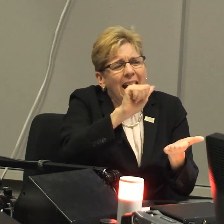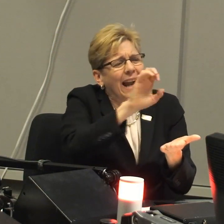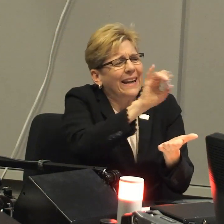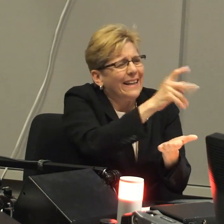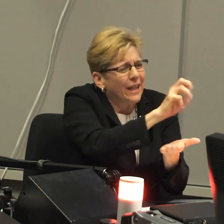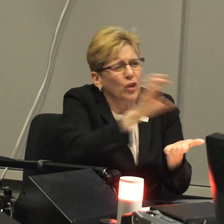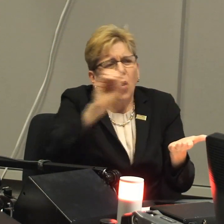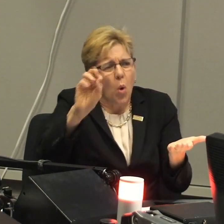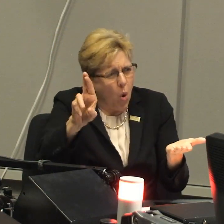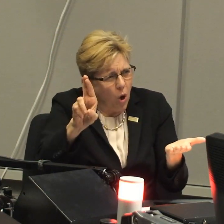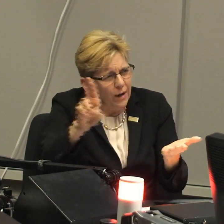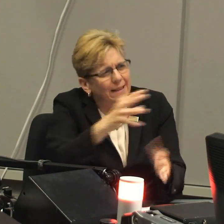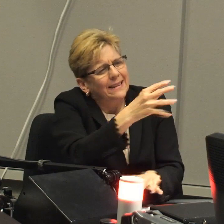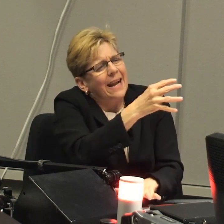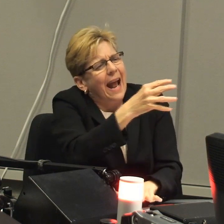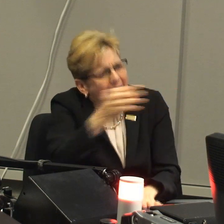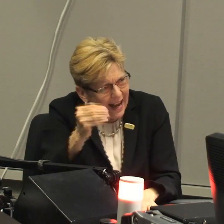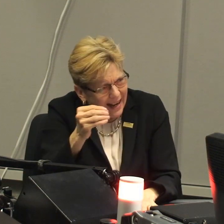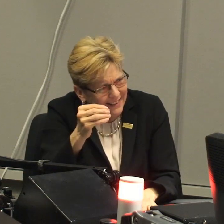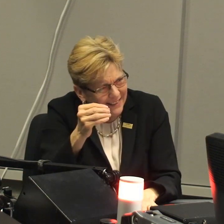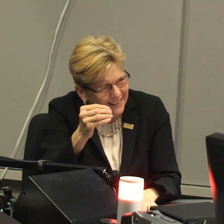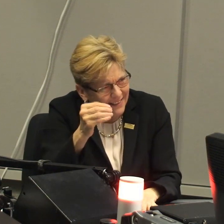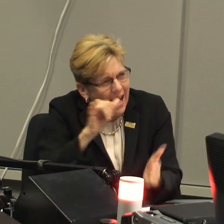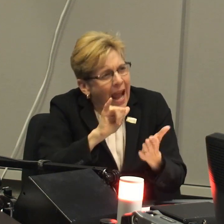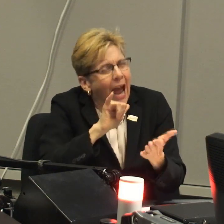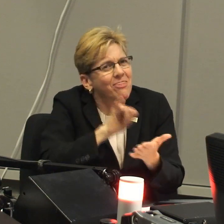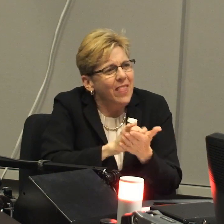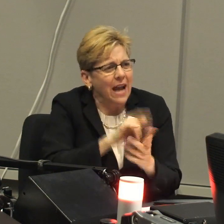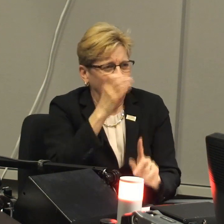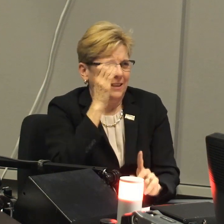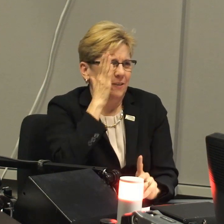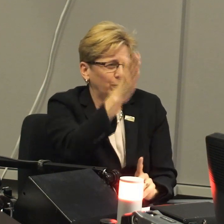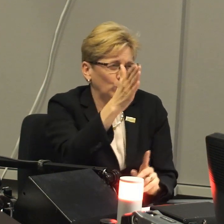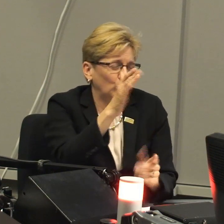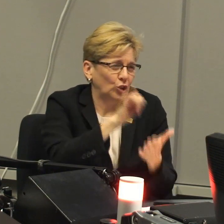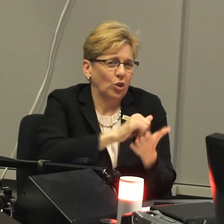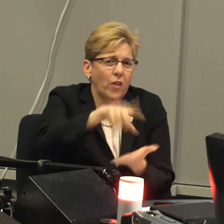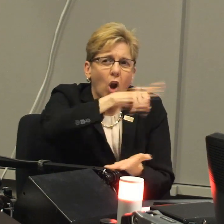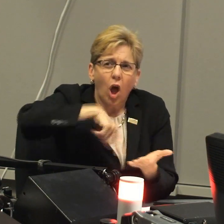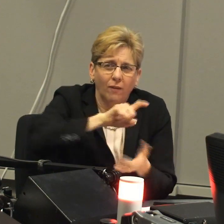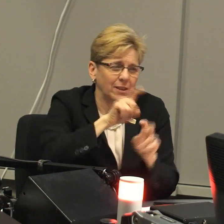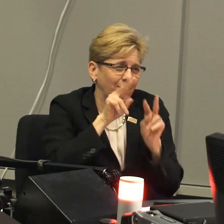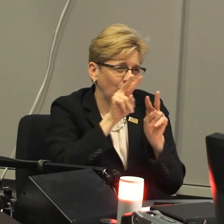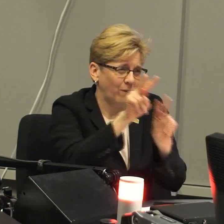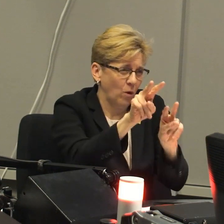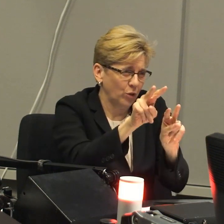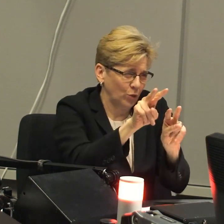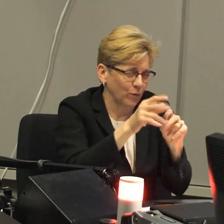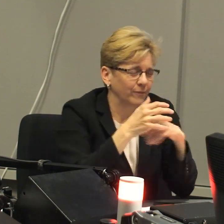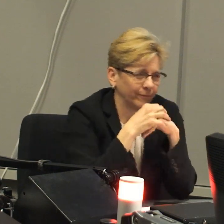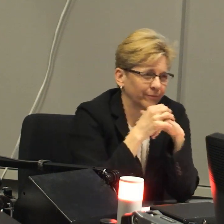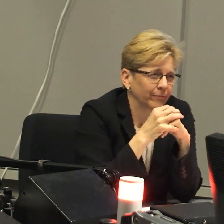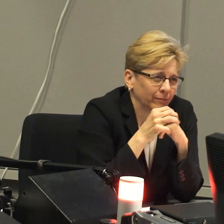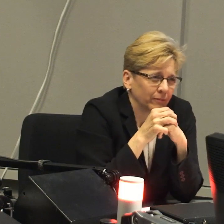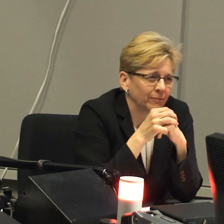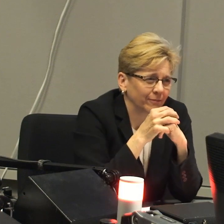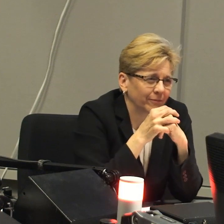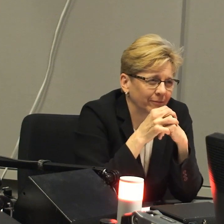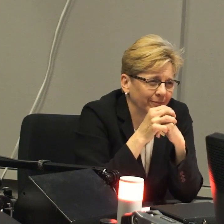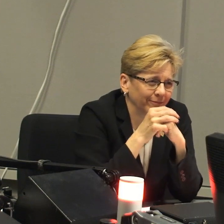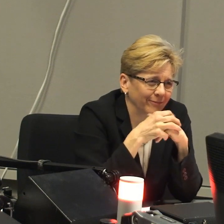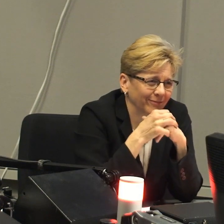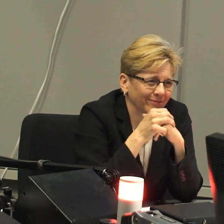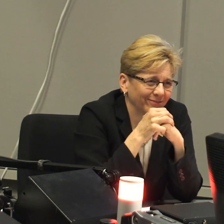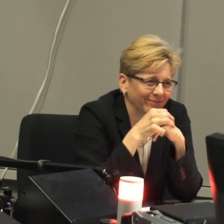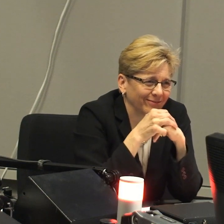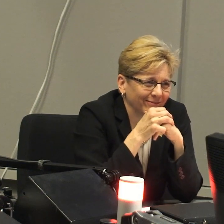The important thing is that it's not an either-or scenario. It's more of an and scenario is the way I define it. And that's a future